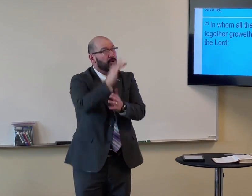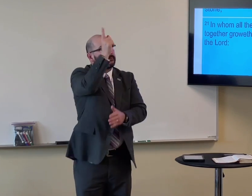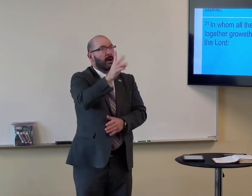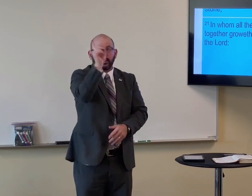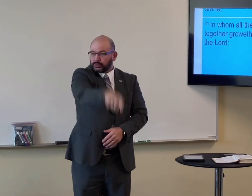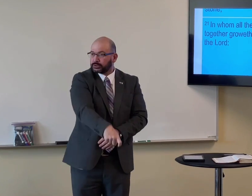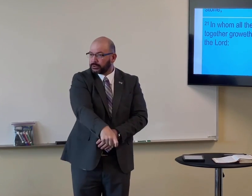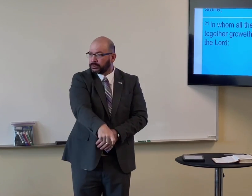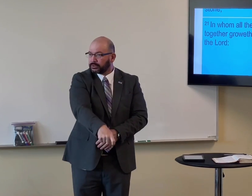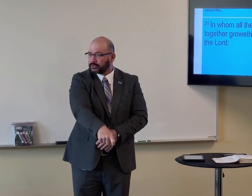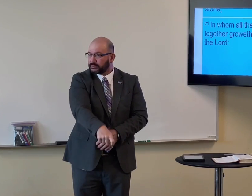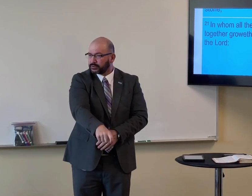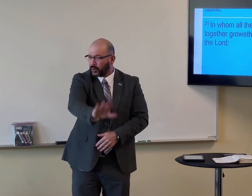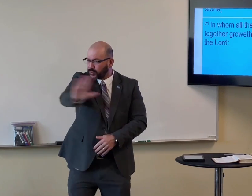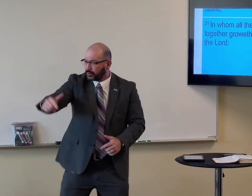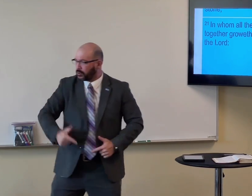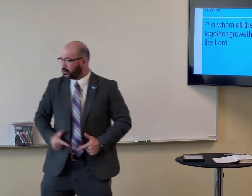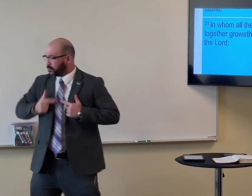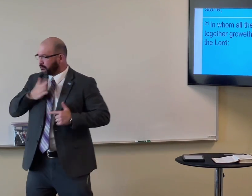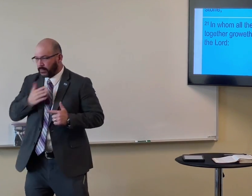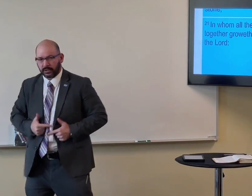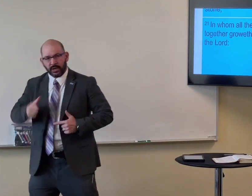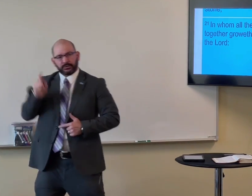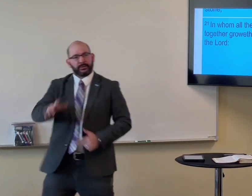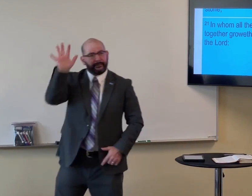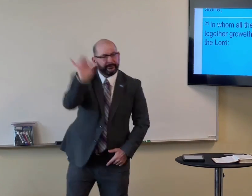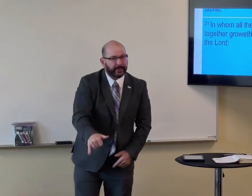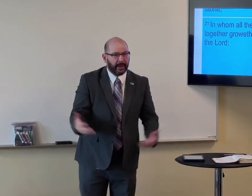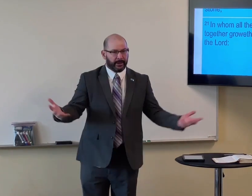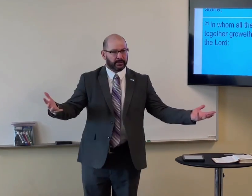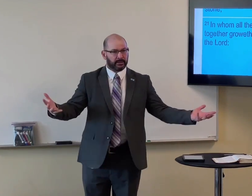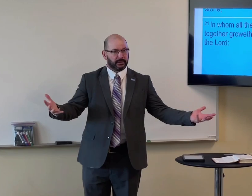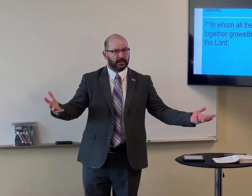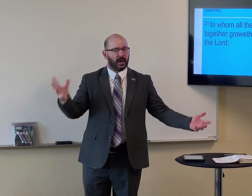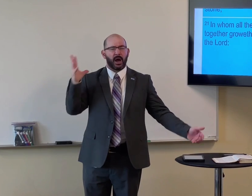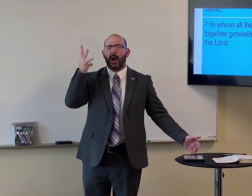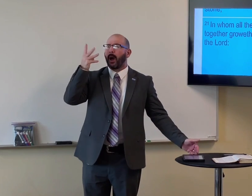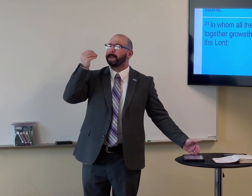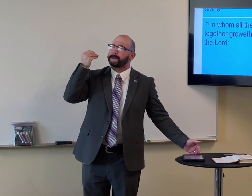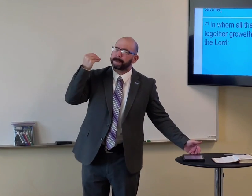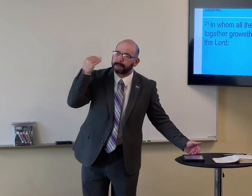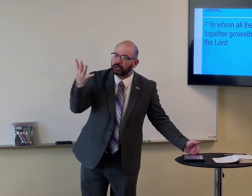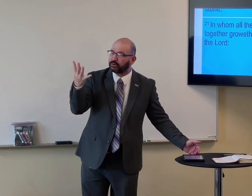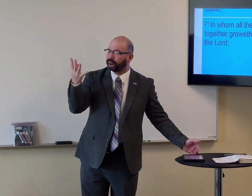God where we glorify God your life my life should be like that beautiful